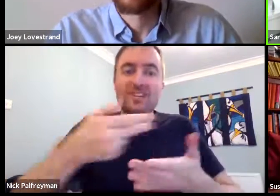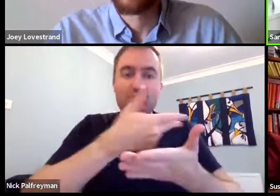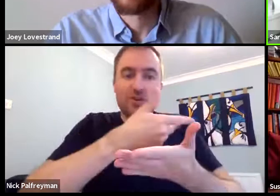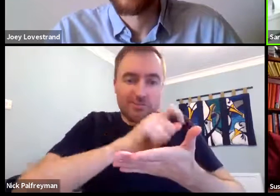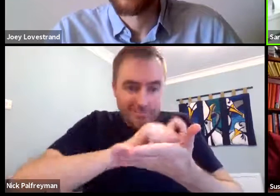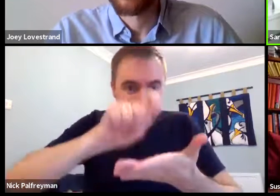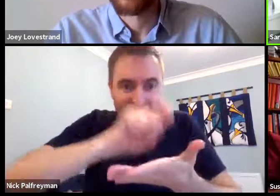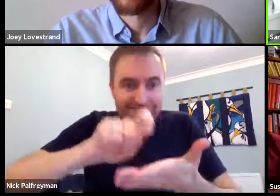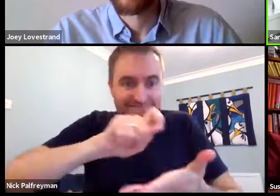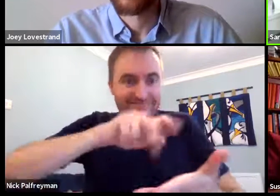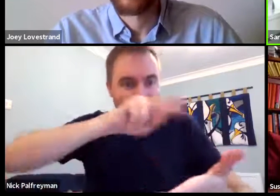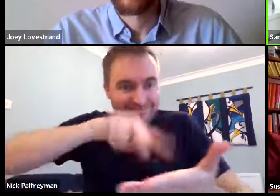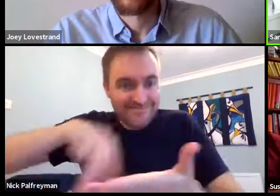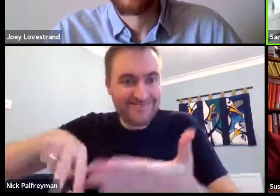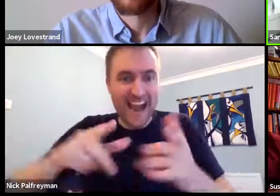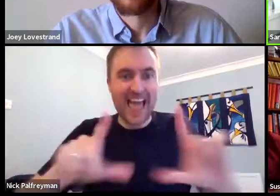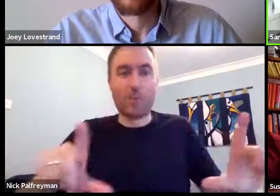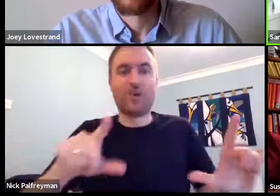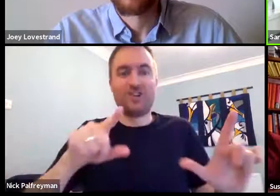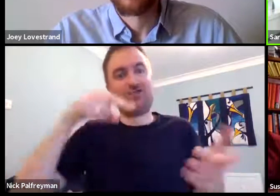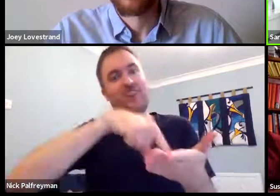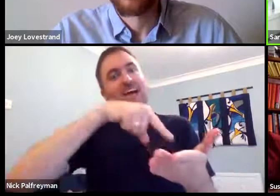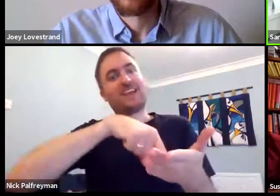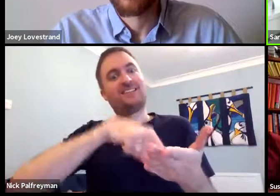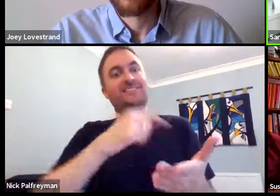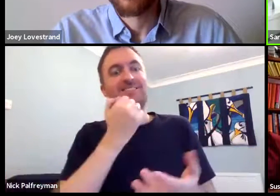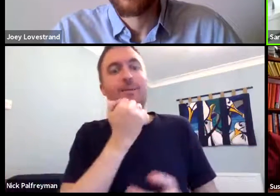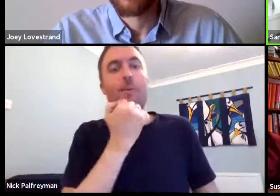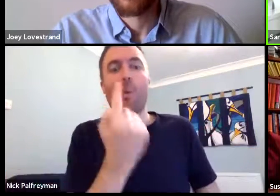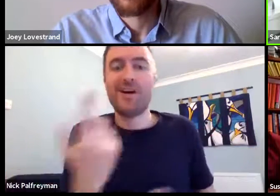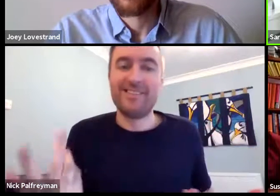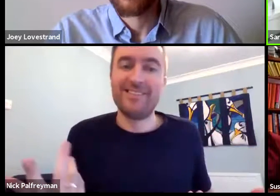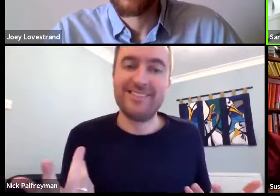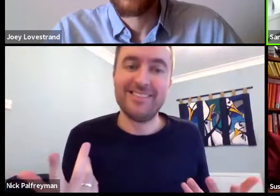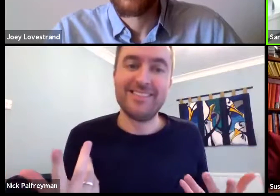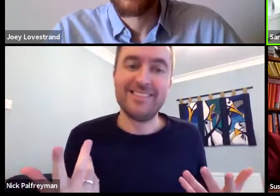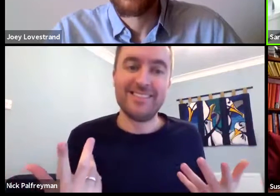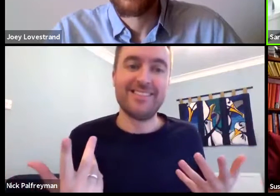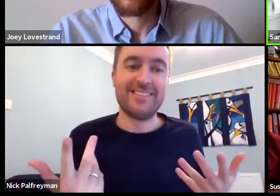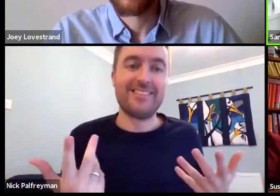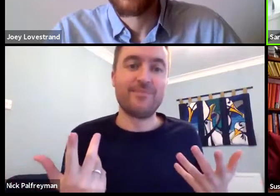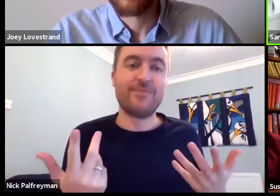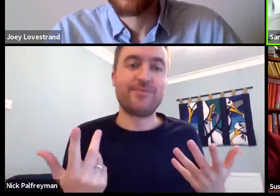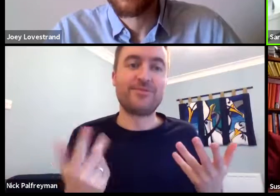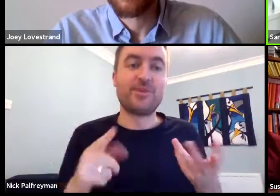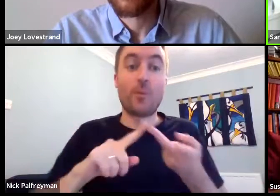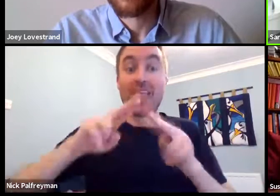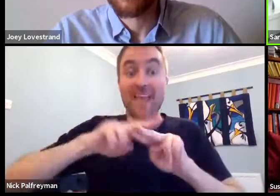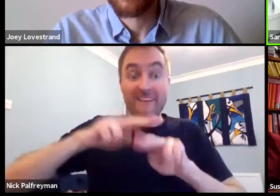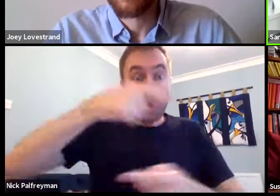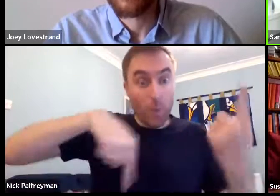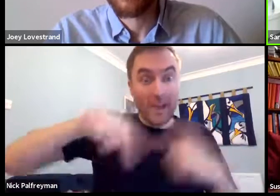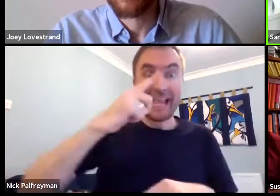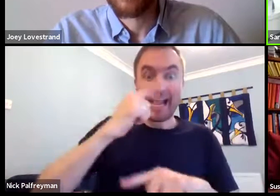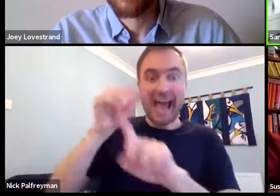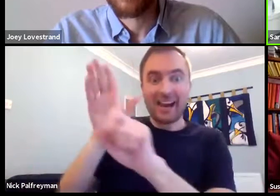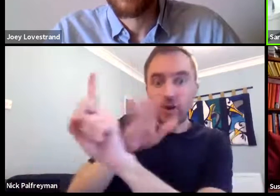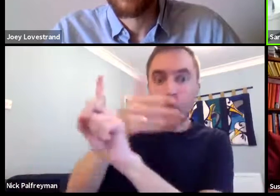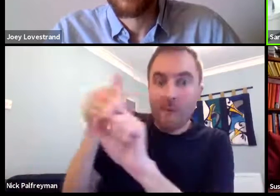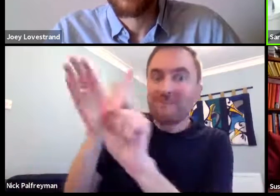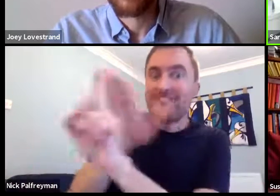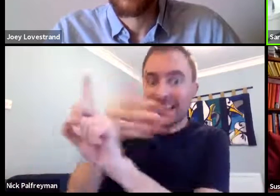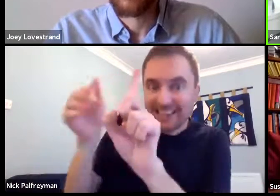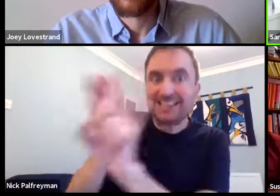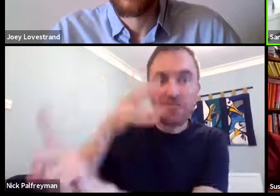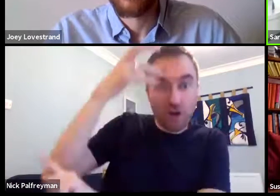thing in the government is language and literacy and so on. And that is the number